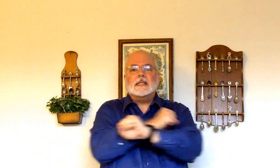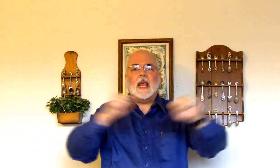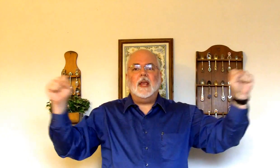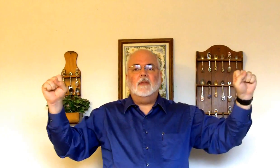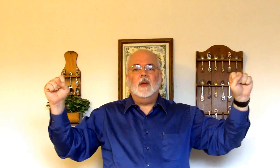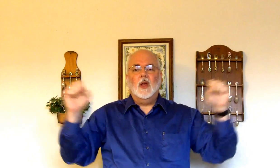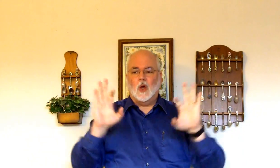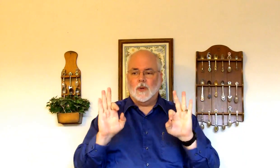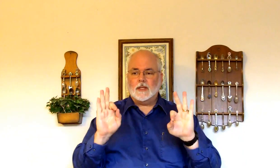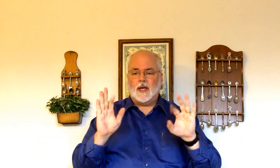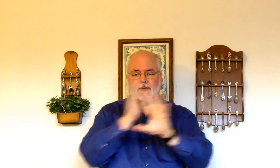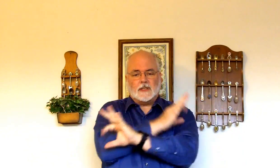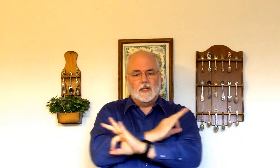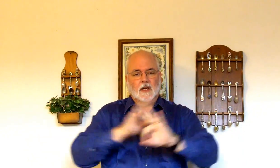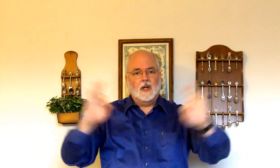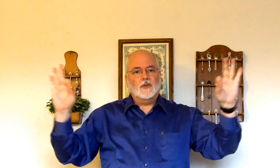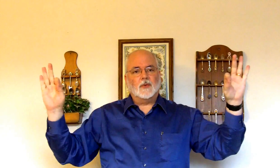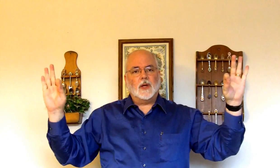save. Only it's F's. Free.